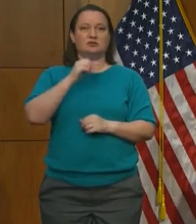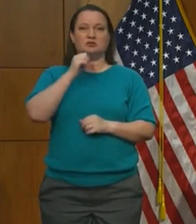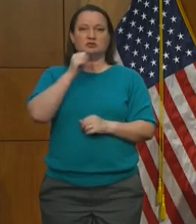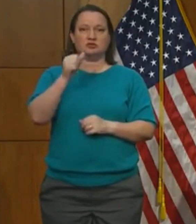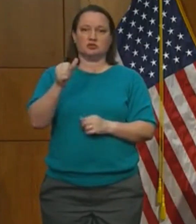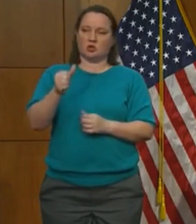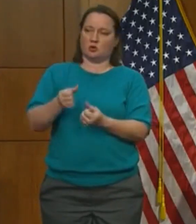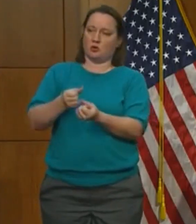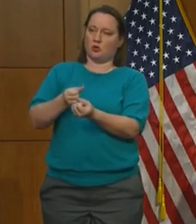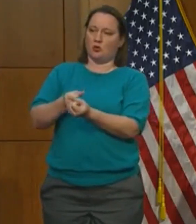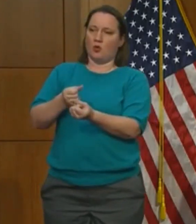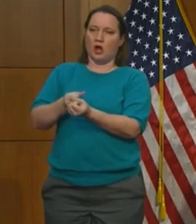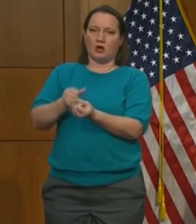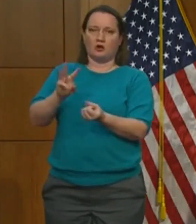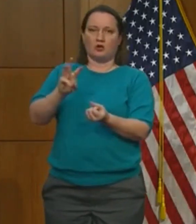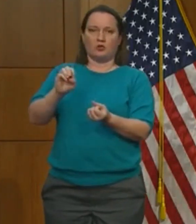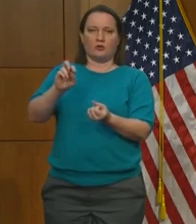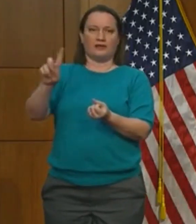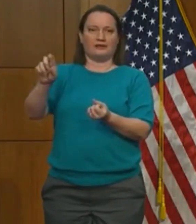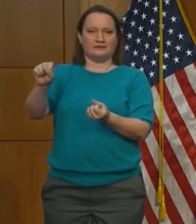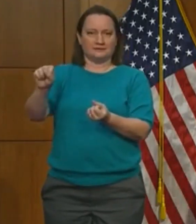And I would consider the source.